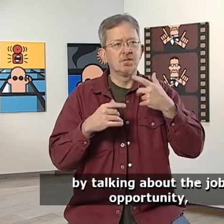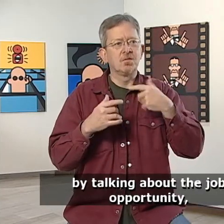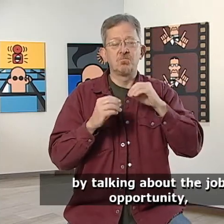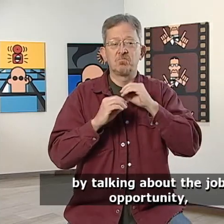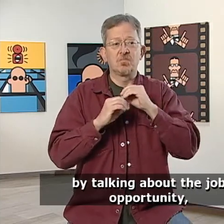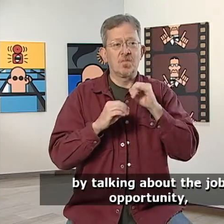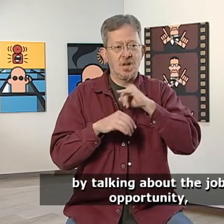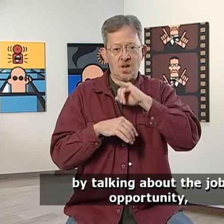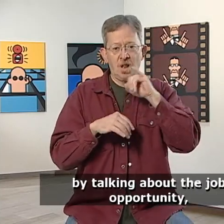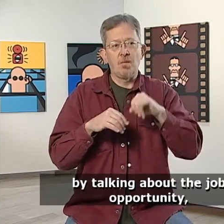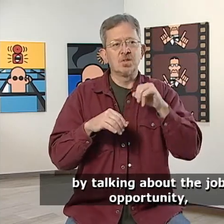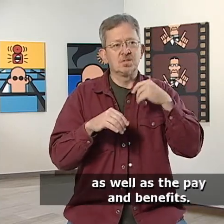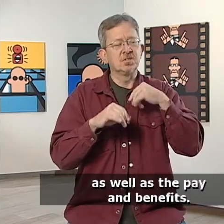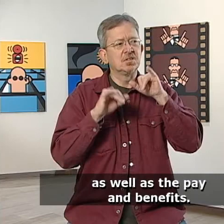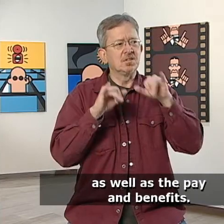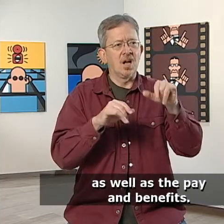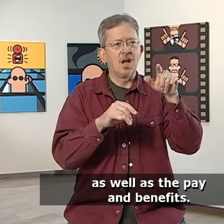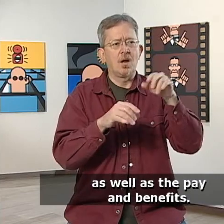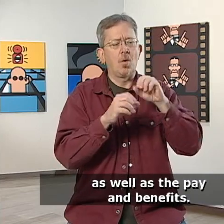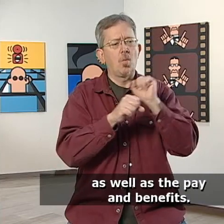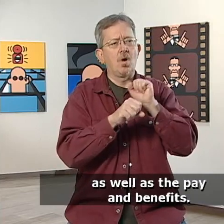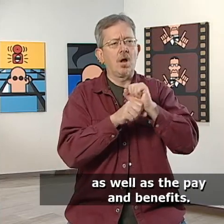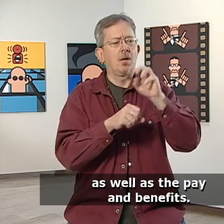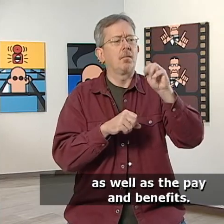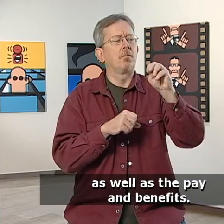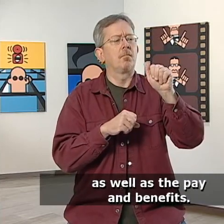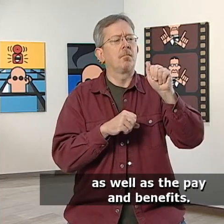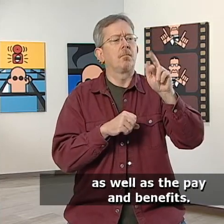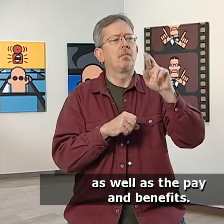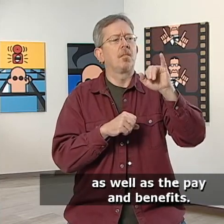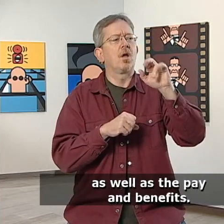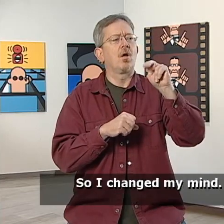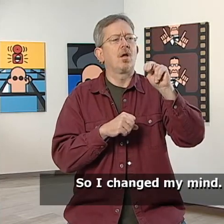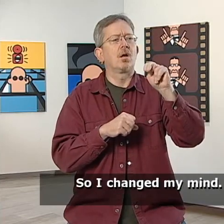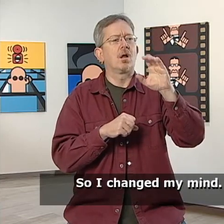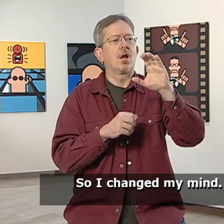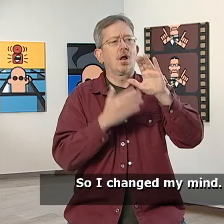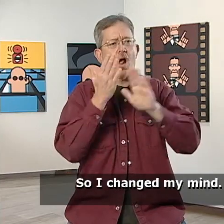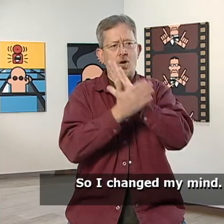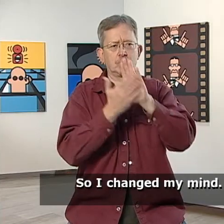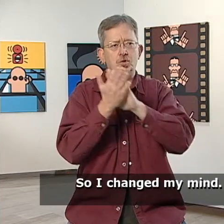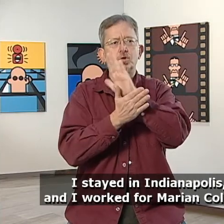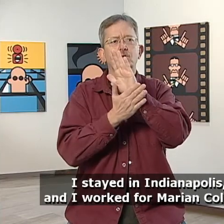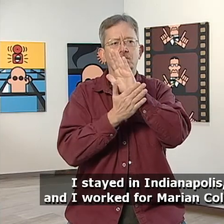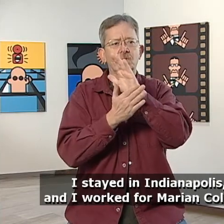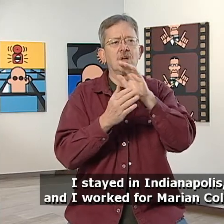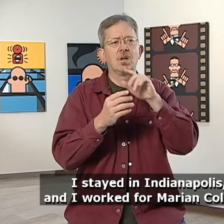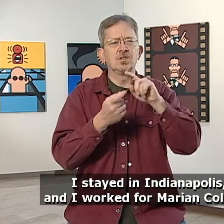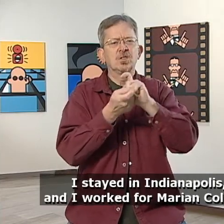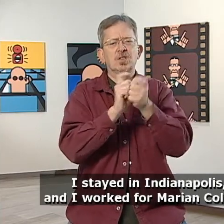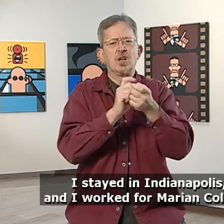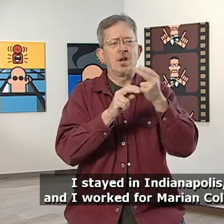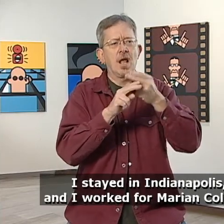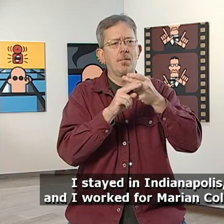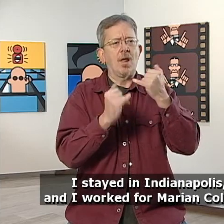about the job, opportunity, as well as the pay and the benefits. So I changed my mind. I stayed in Indianapolis.